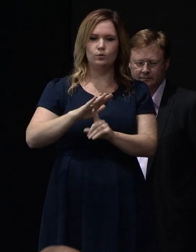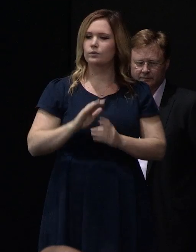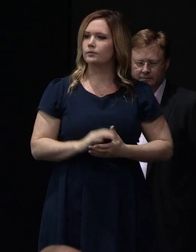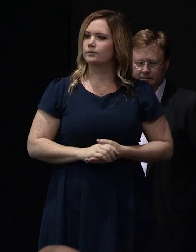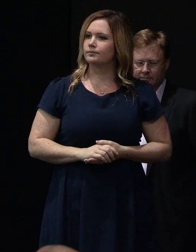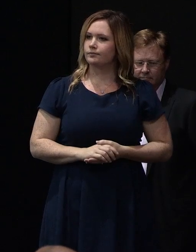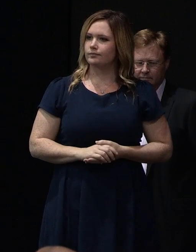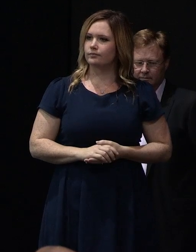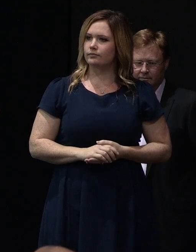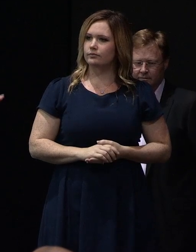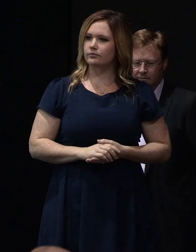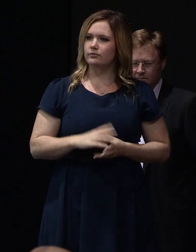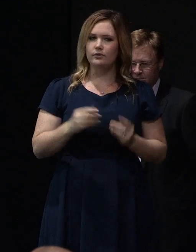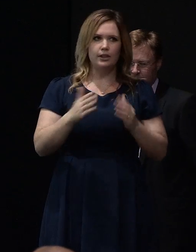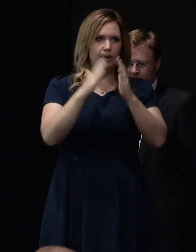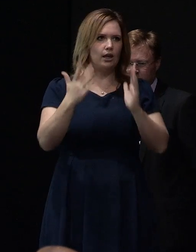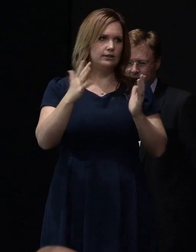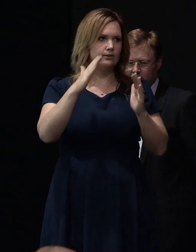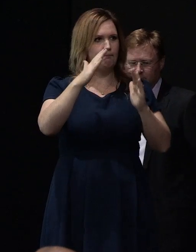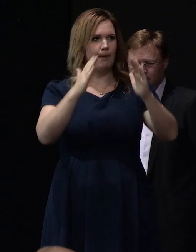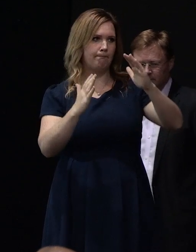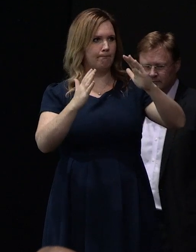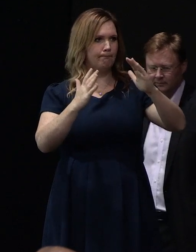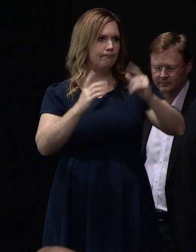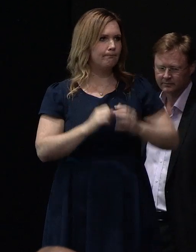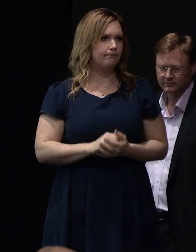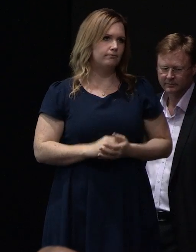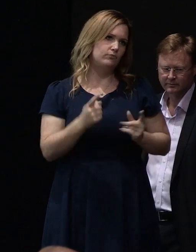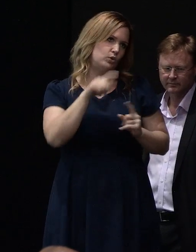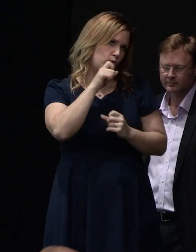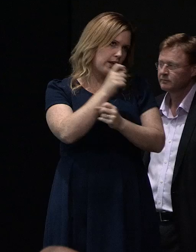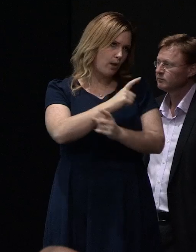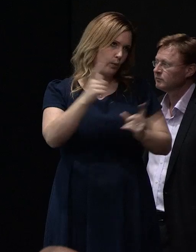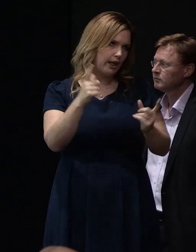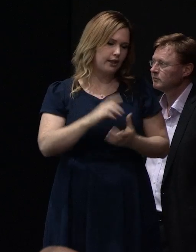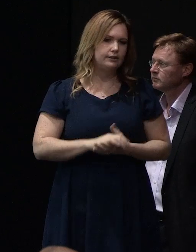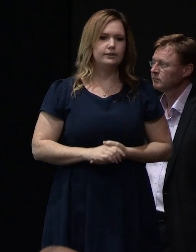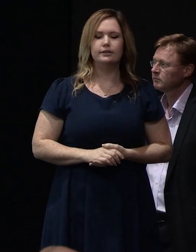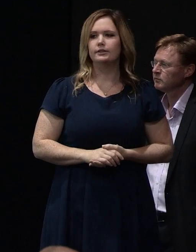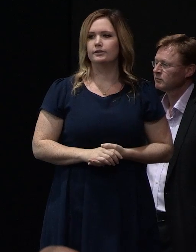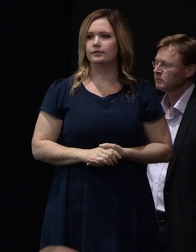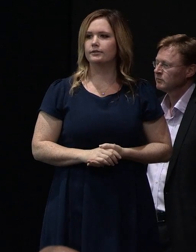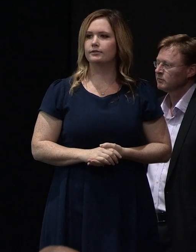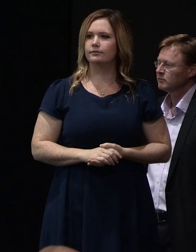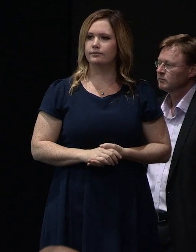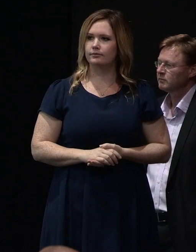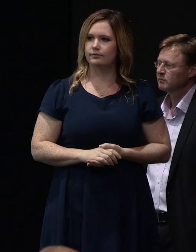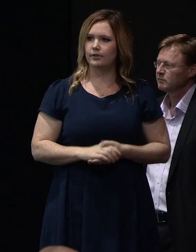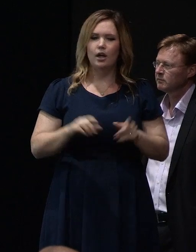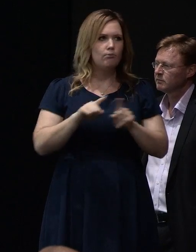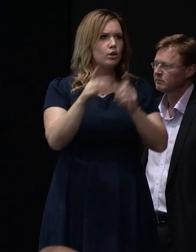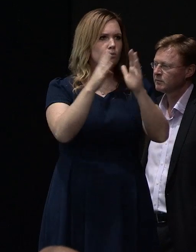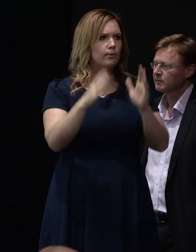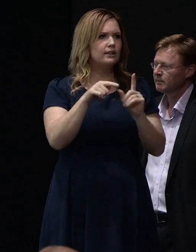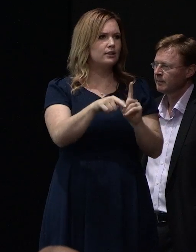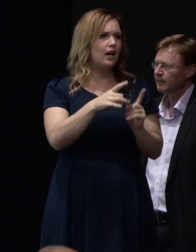Some of those properties have sunken quite nicely, as you'd be well aware. Most of the properties were type 2